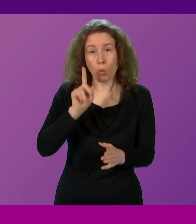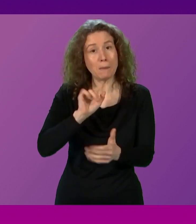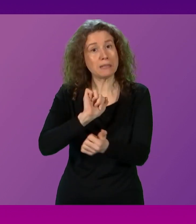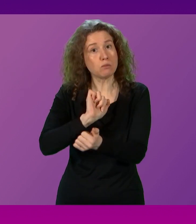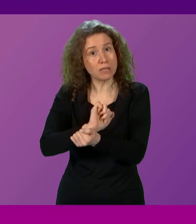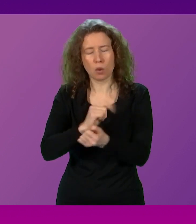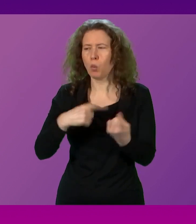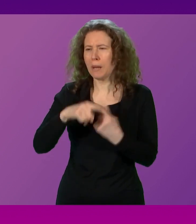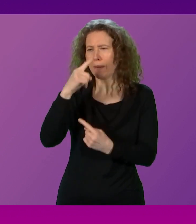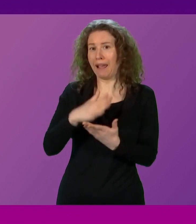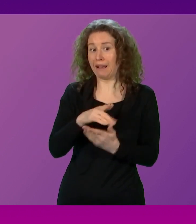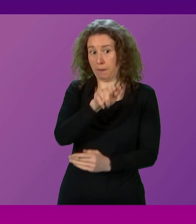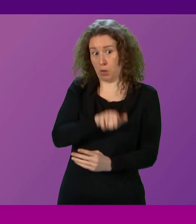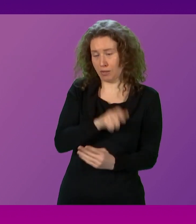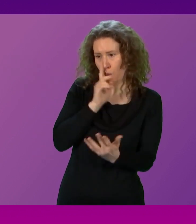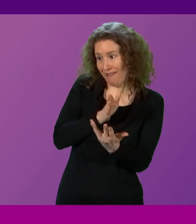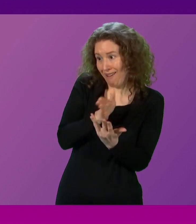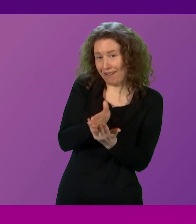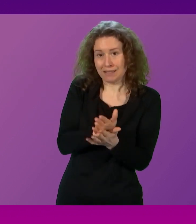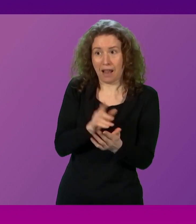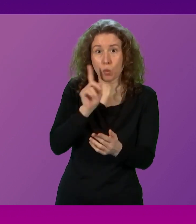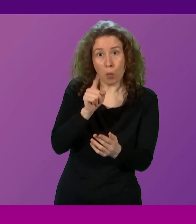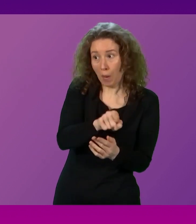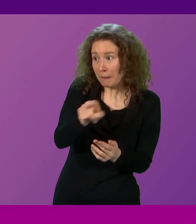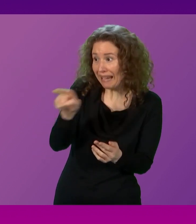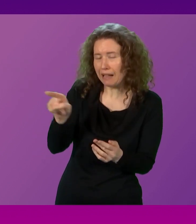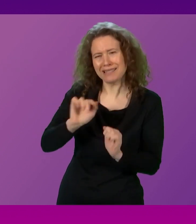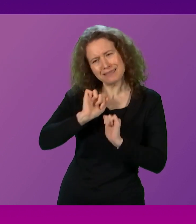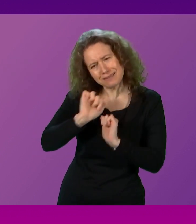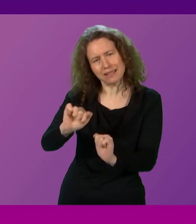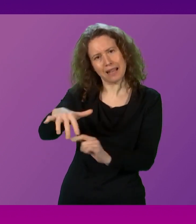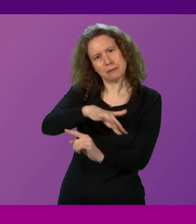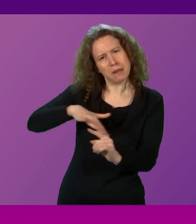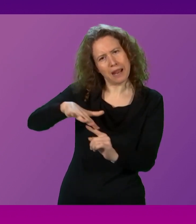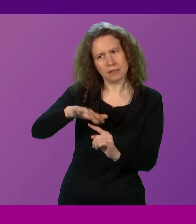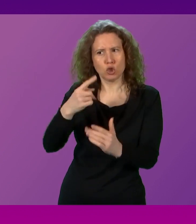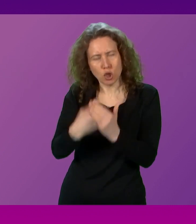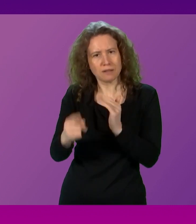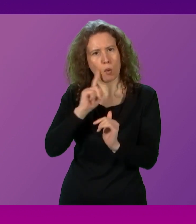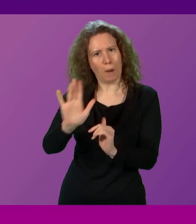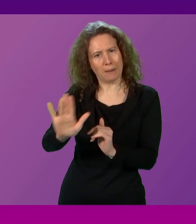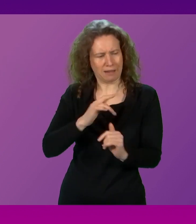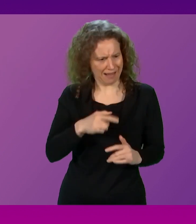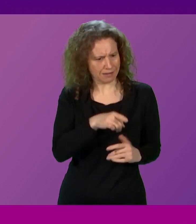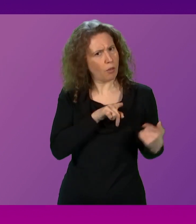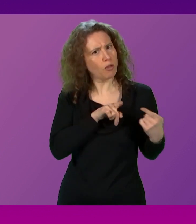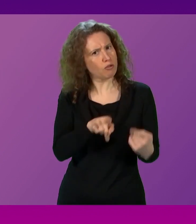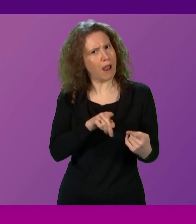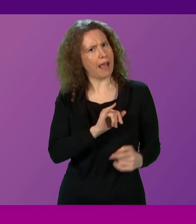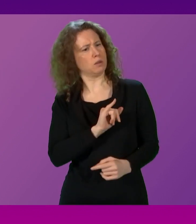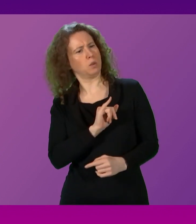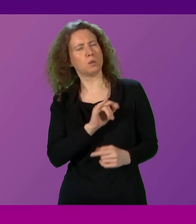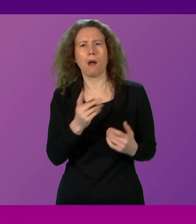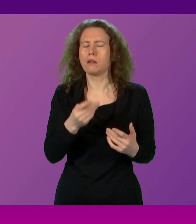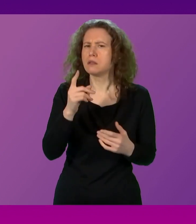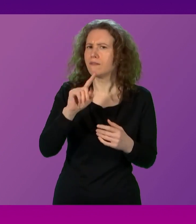that a rapist having access to a woman's single-sex space is a threat. So given what the First